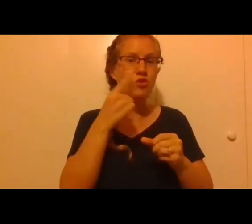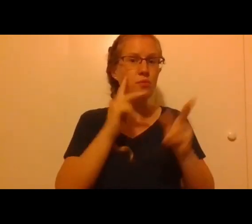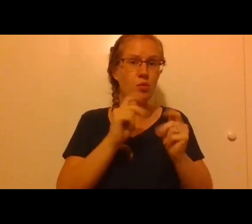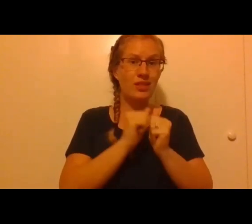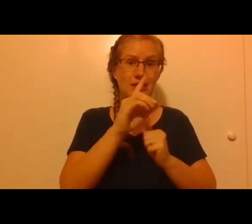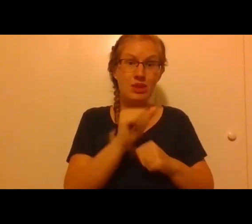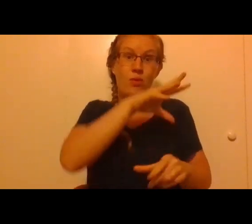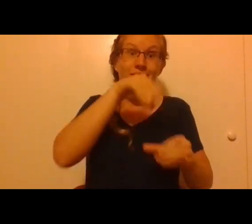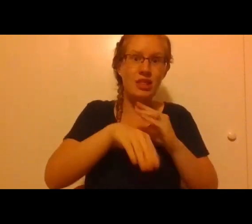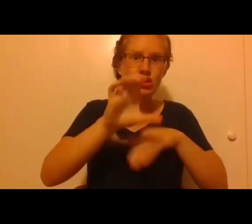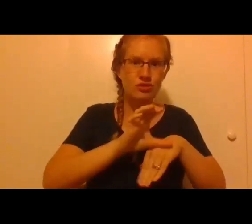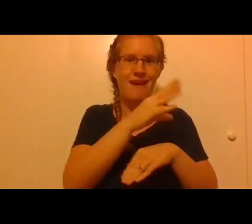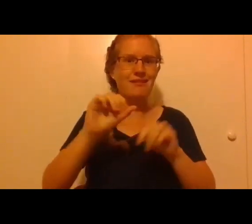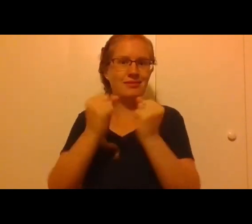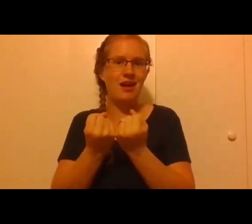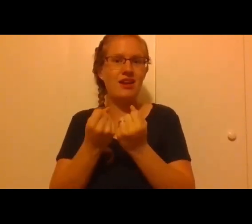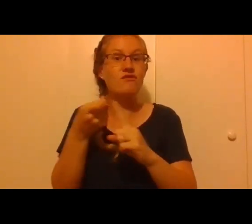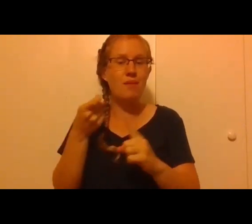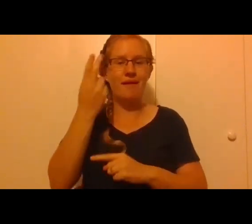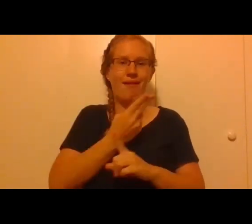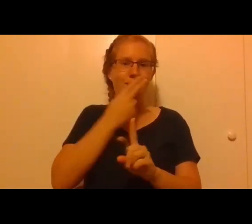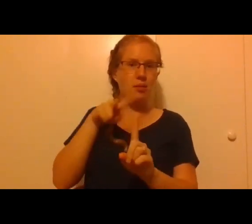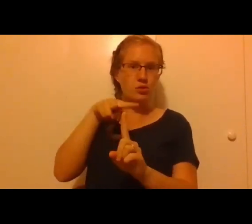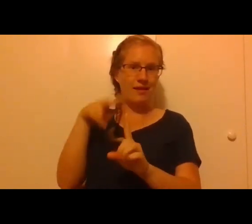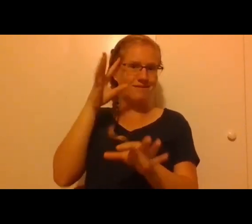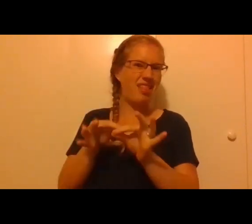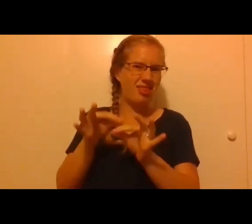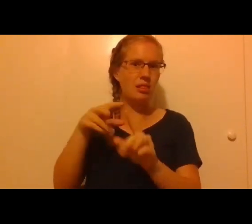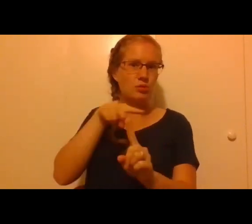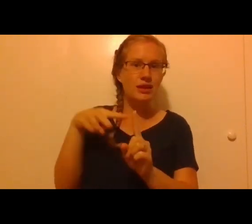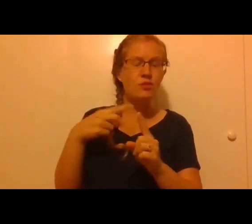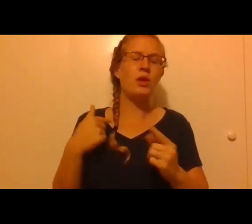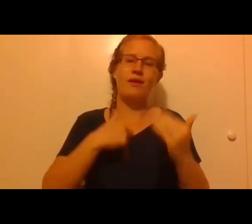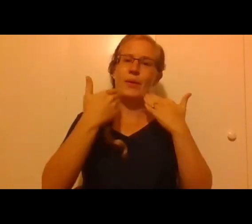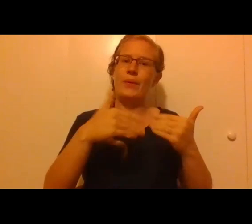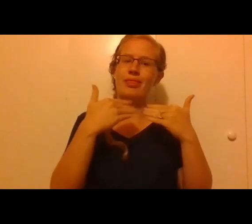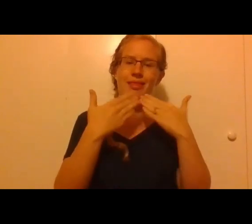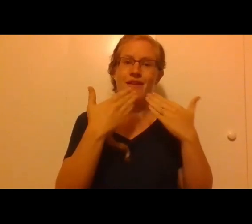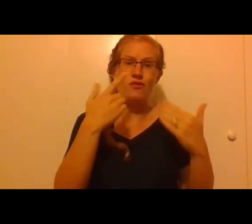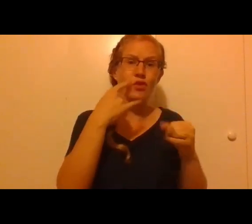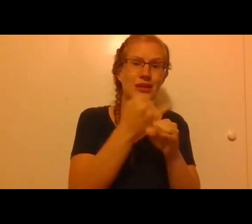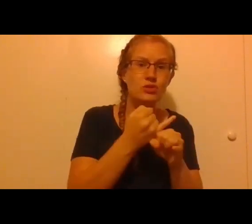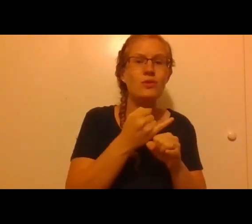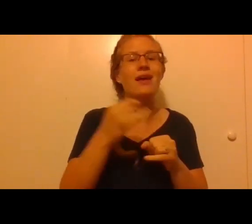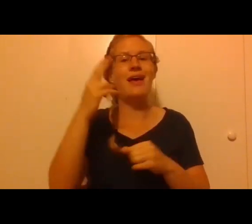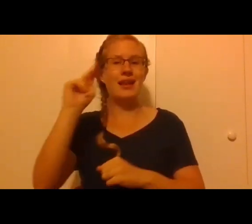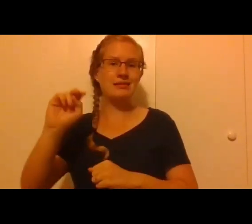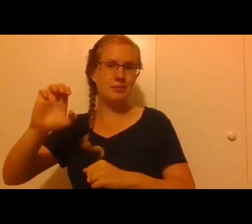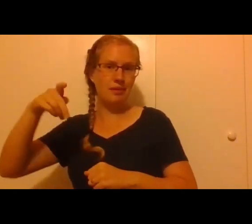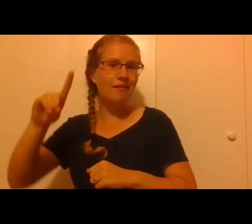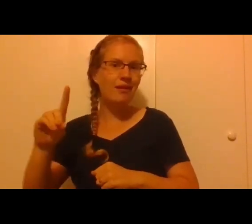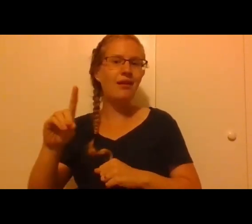church and in society from a perspective of faith. And we're so grateful to the Institute and the National Catholic Partnership on Disability